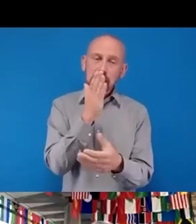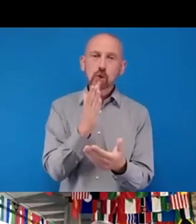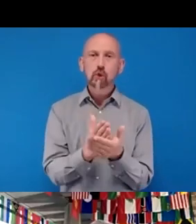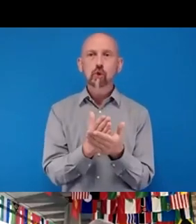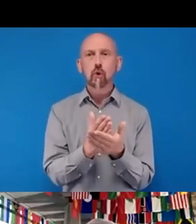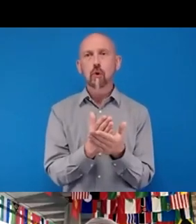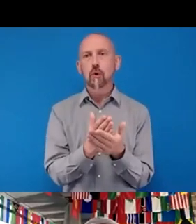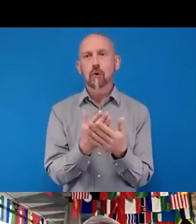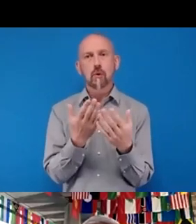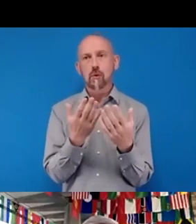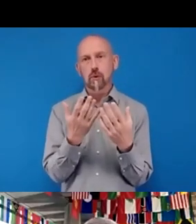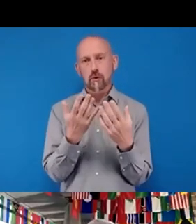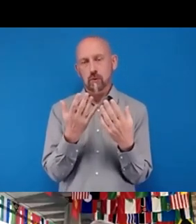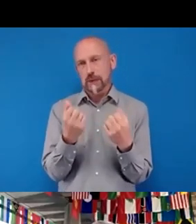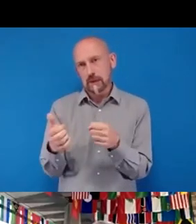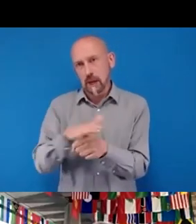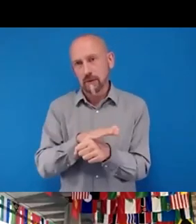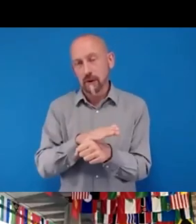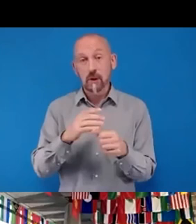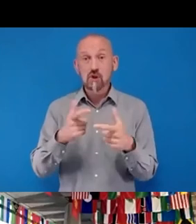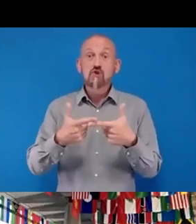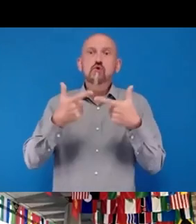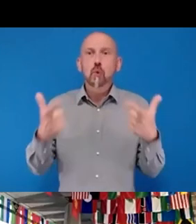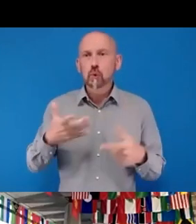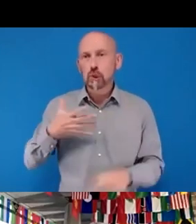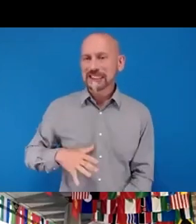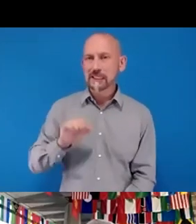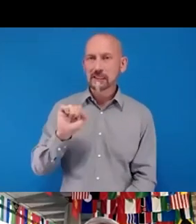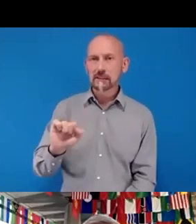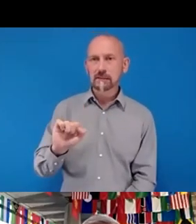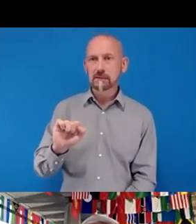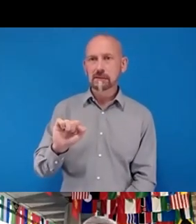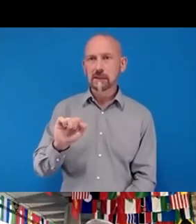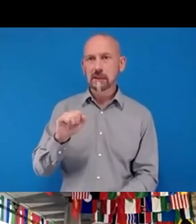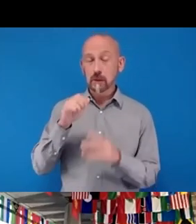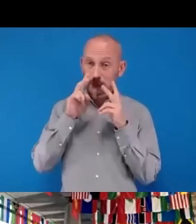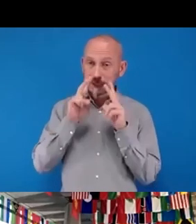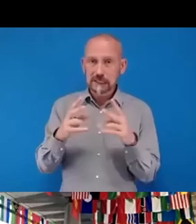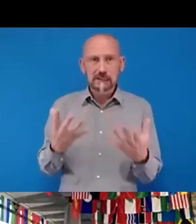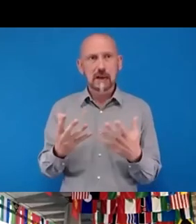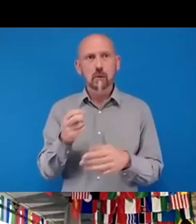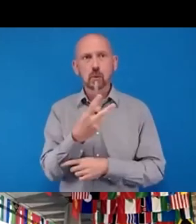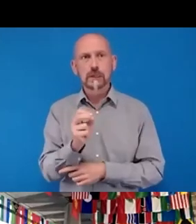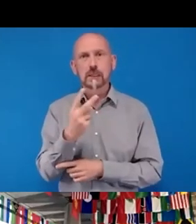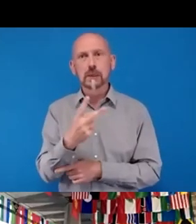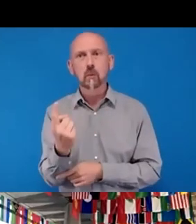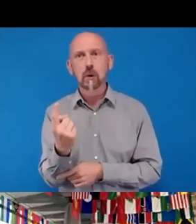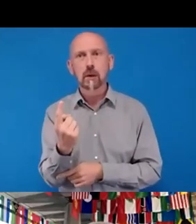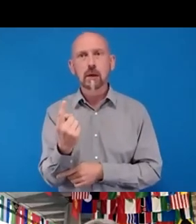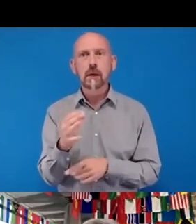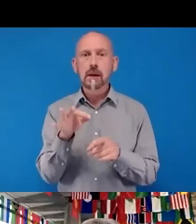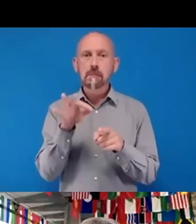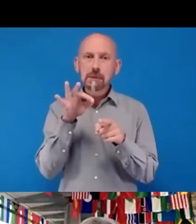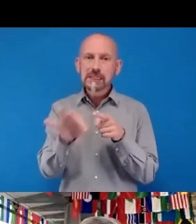need for care that we are facing today still in 2021. And especially the Almet need.